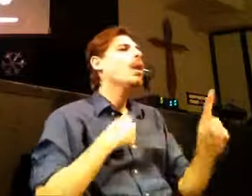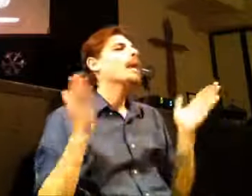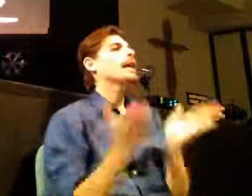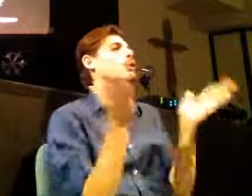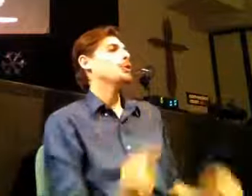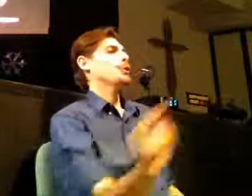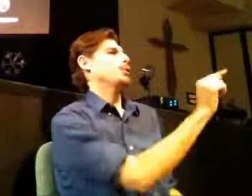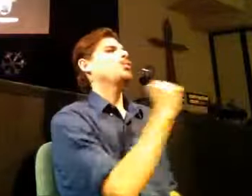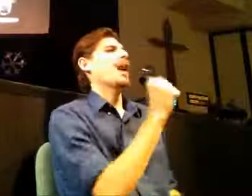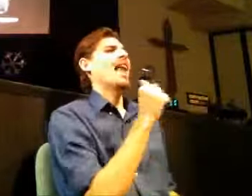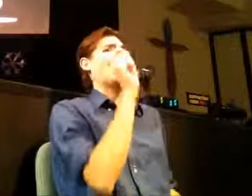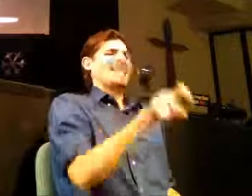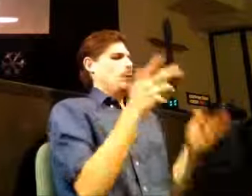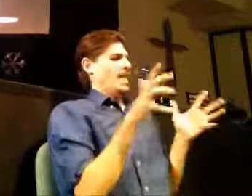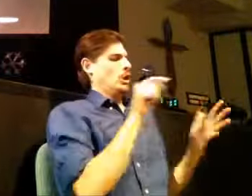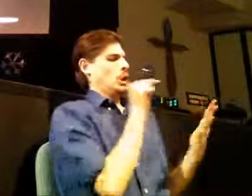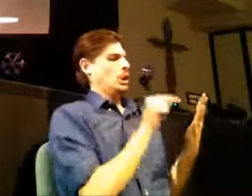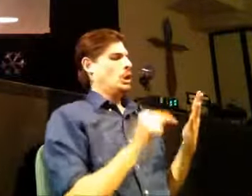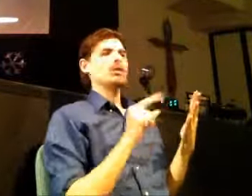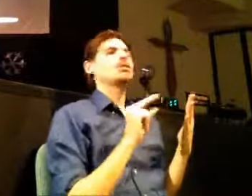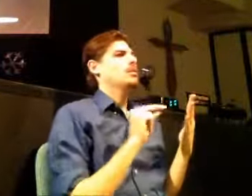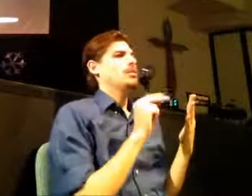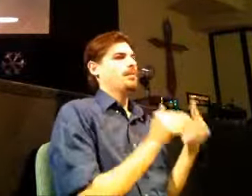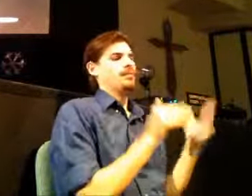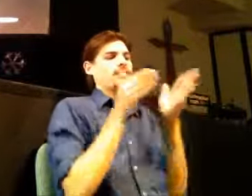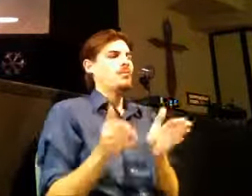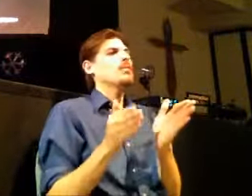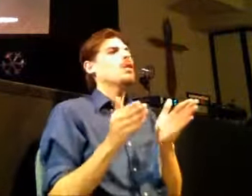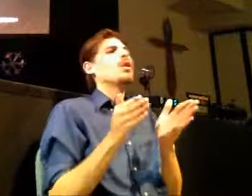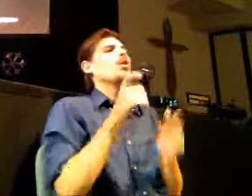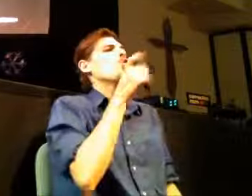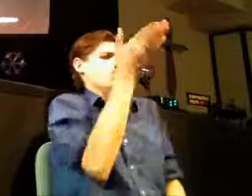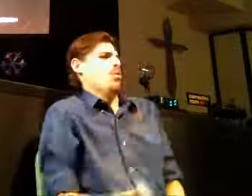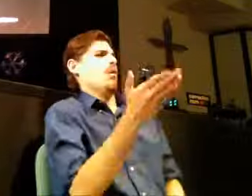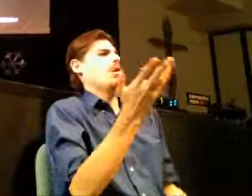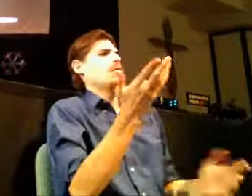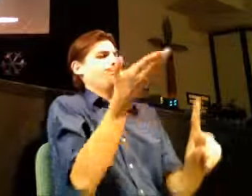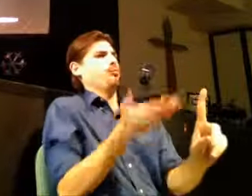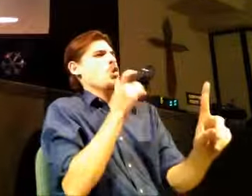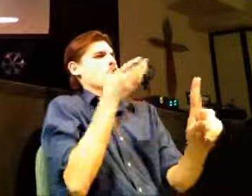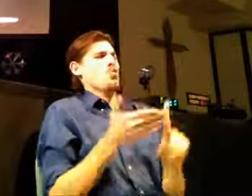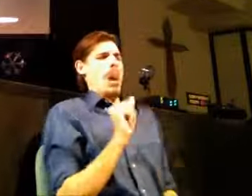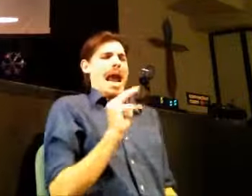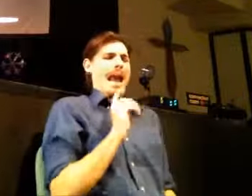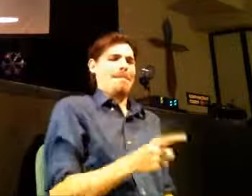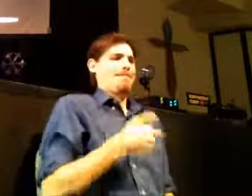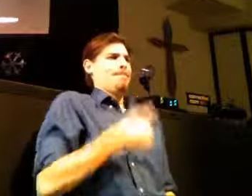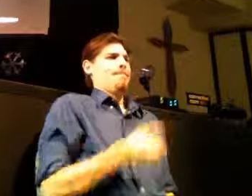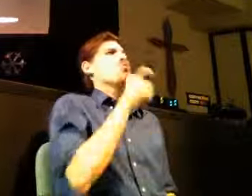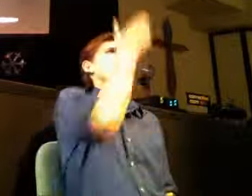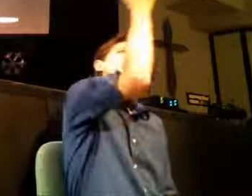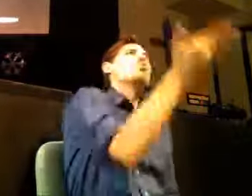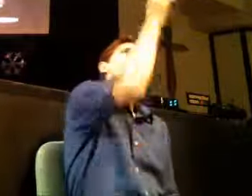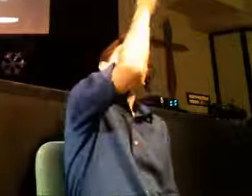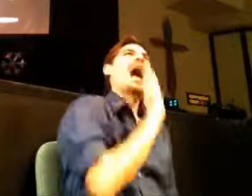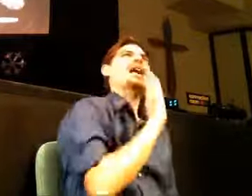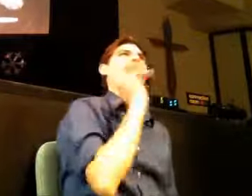with the things that you have to get done but to go into this year and to live as who you are in God to think more about who am I who is God and who am I and what does that mean